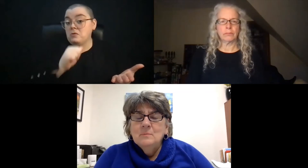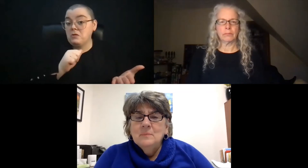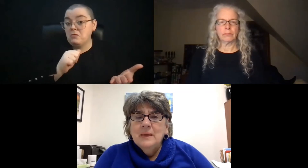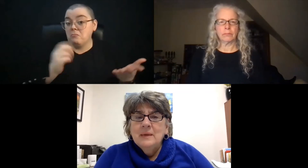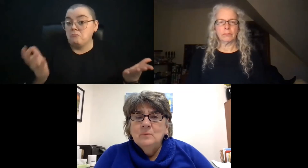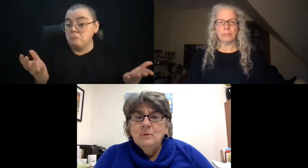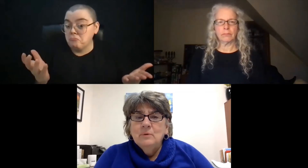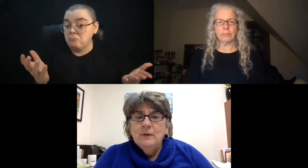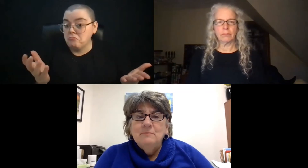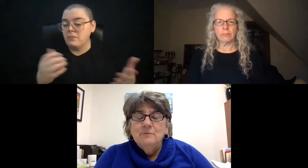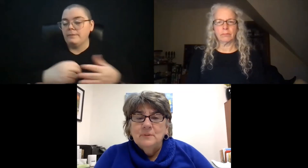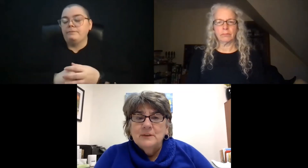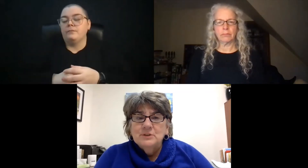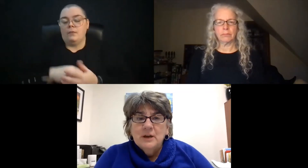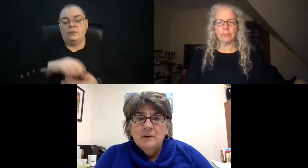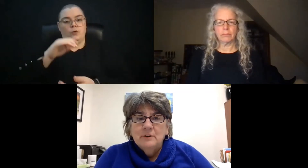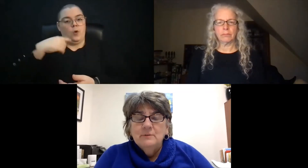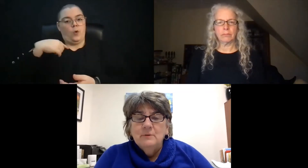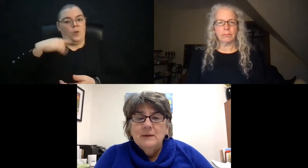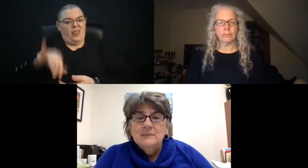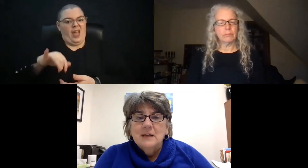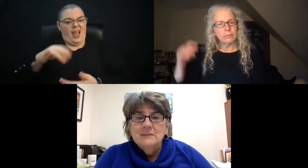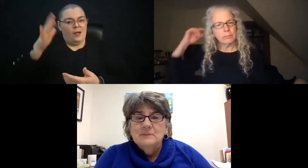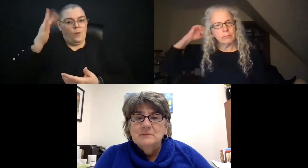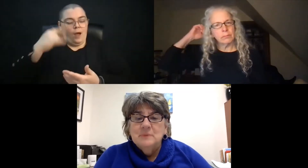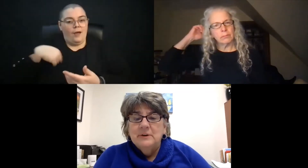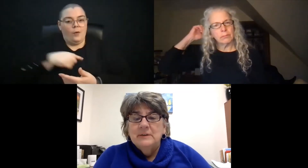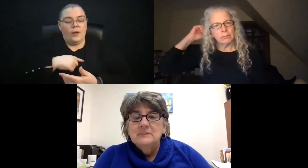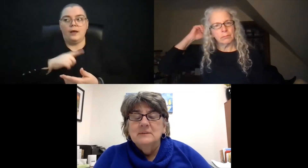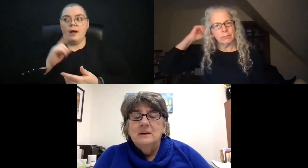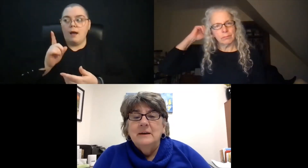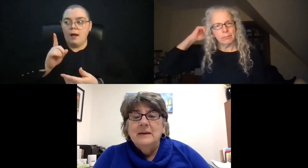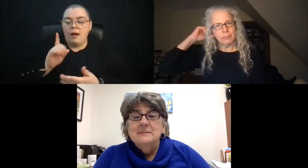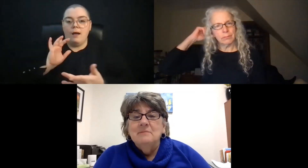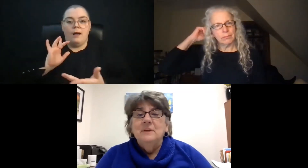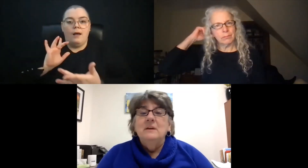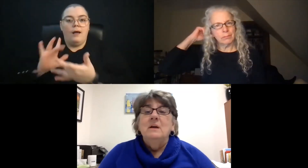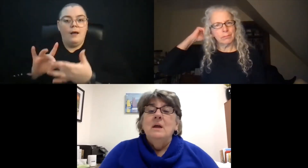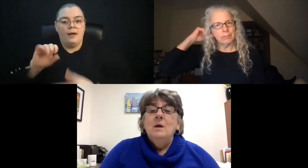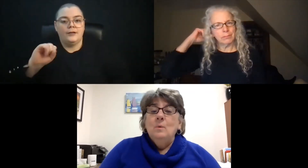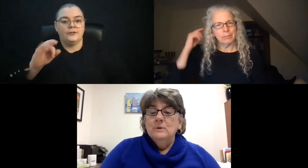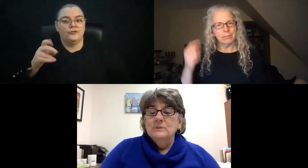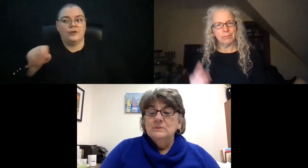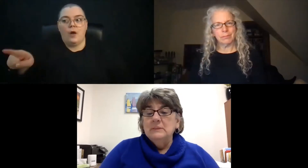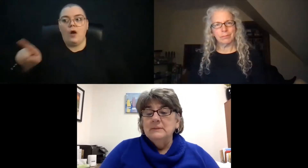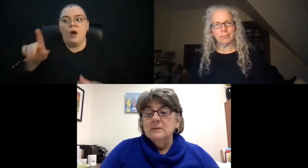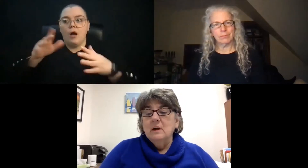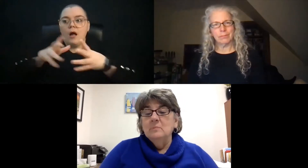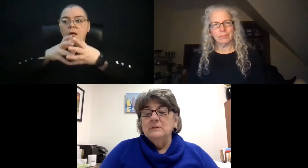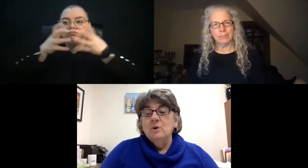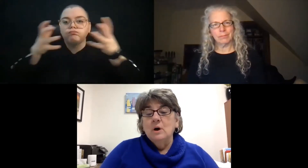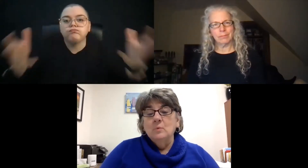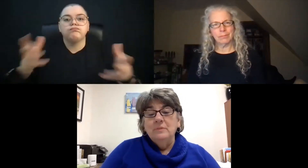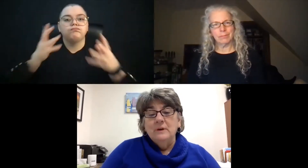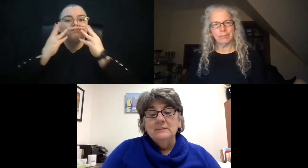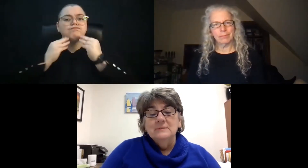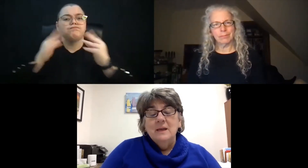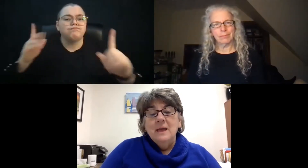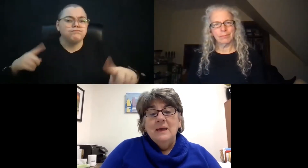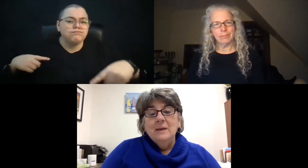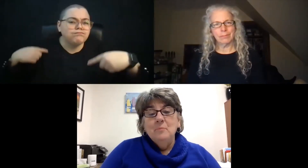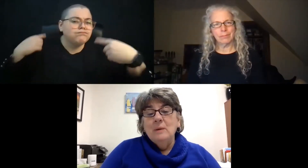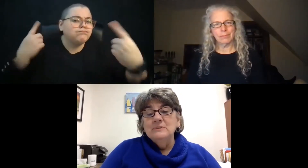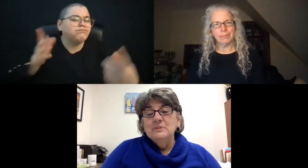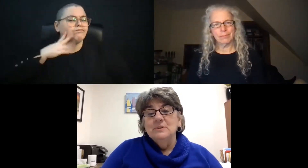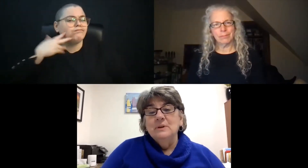And, and we were grateful that Sharon, who has lots of experience at Deaf Inc. Was willing to come and talk with us.